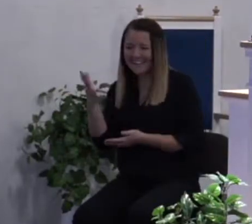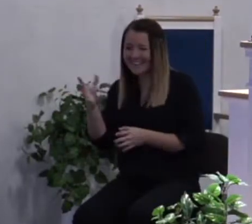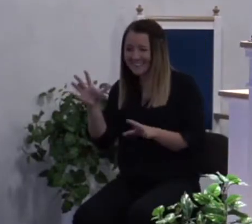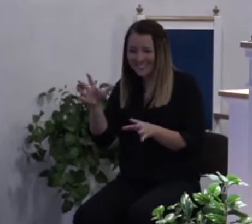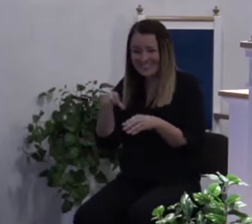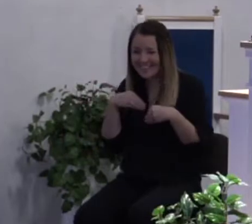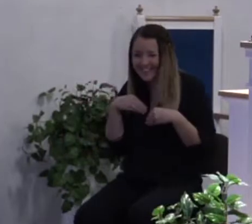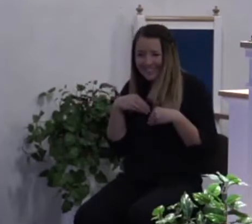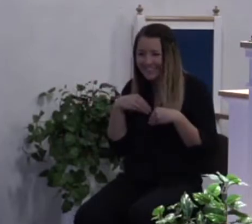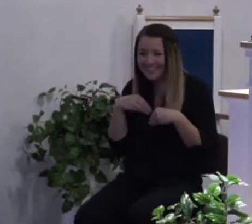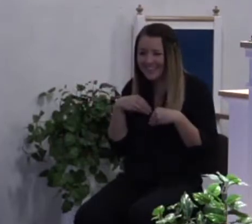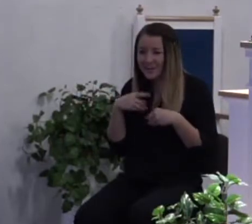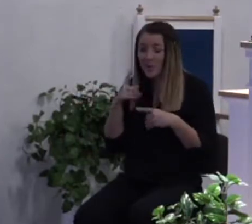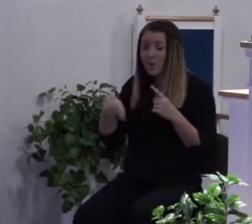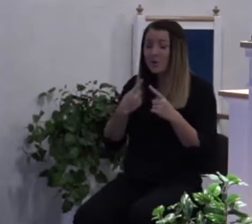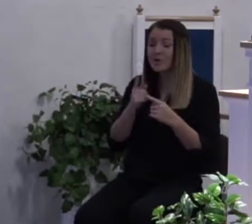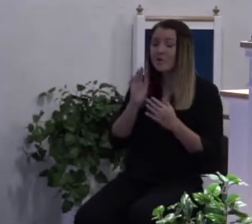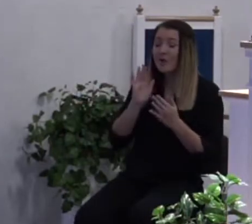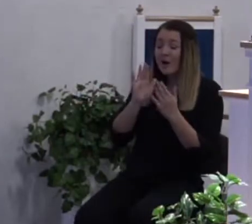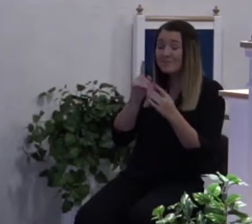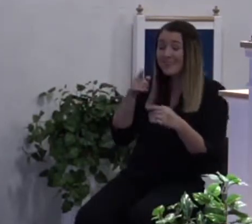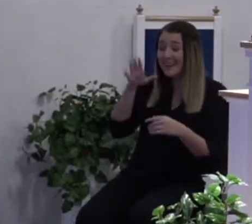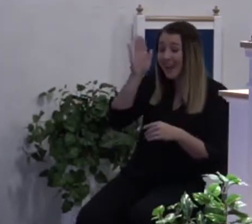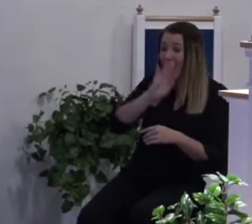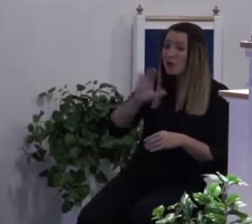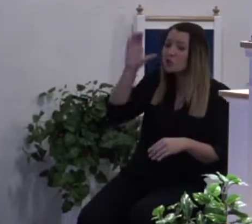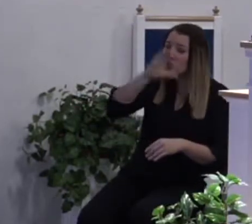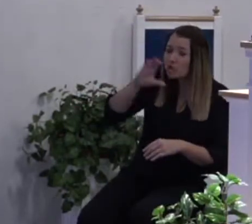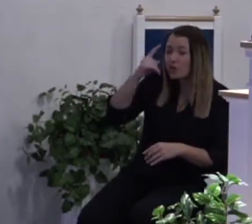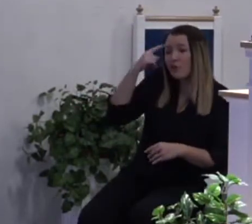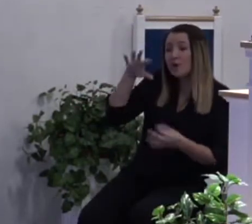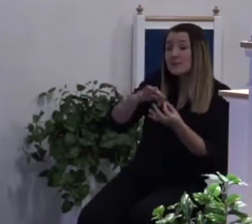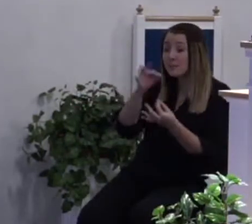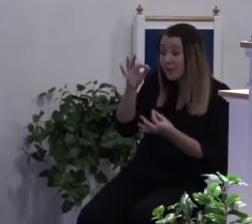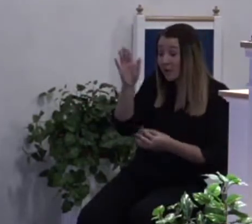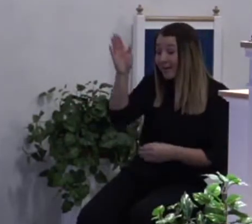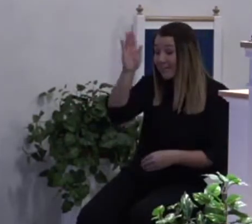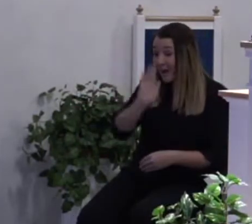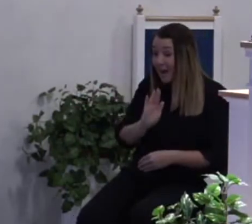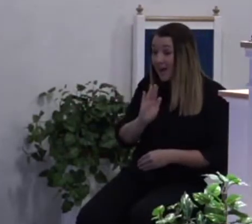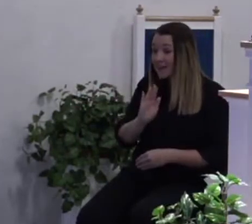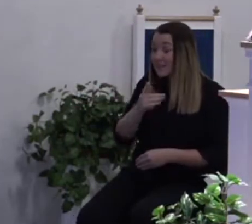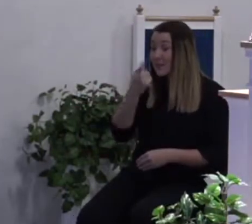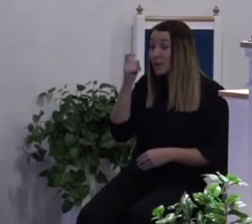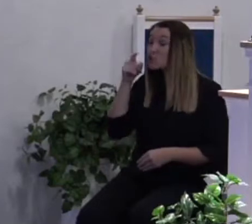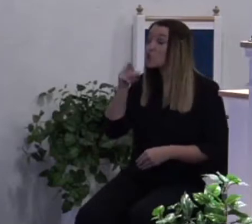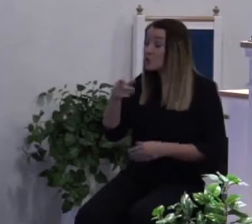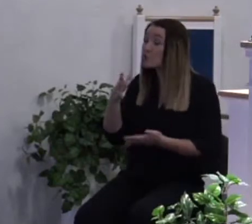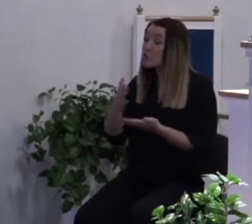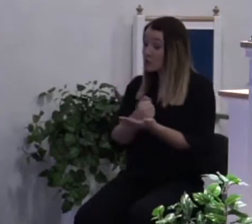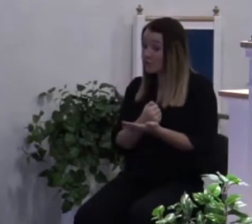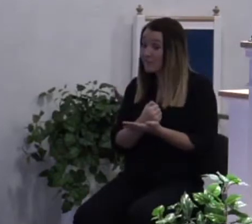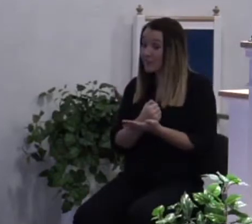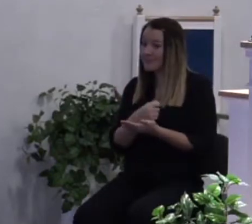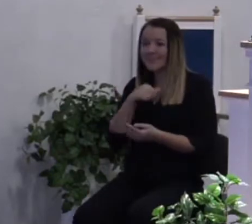When you come to God looking for the spirit of God because you deserve it you're not going to get it.